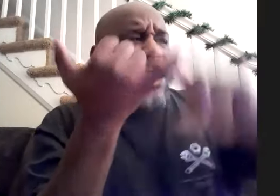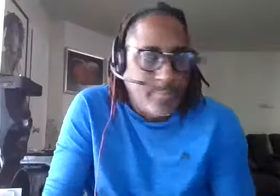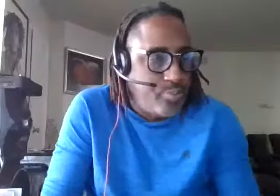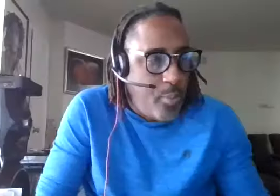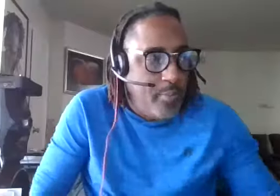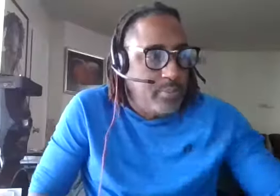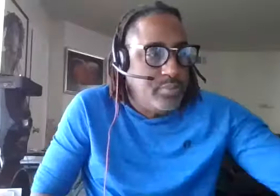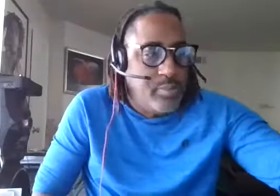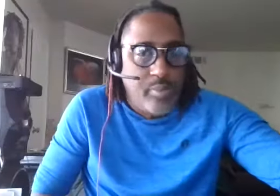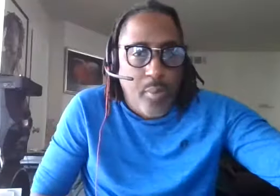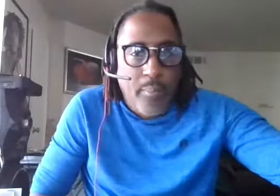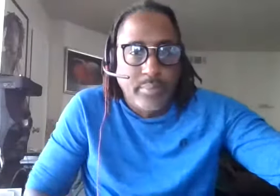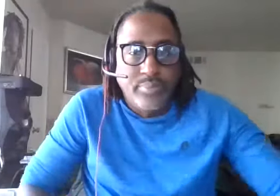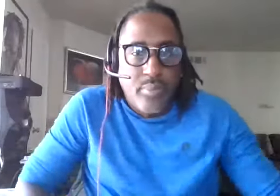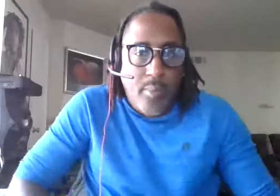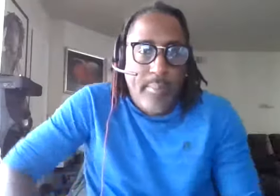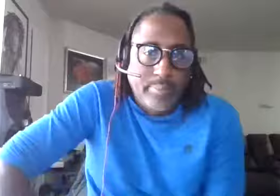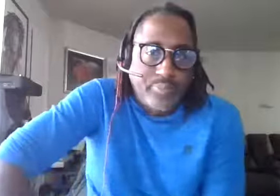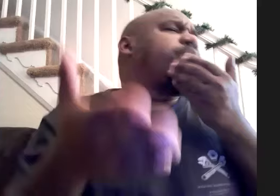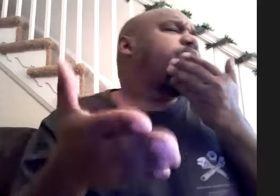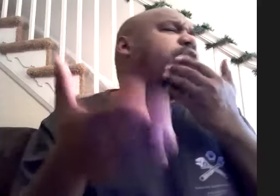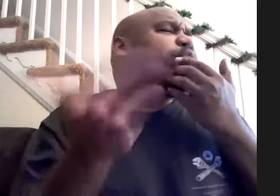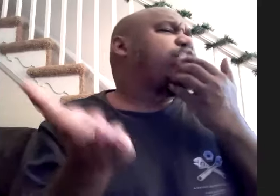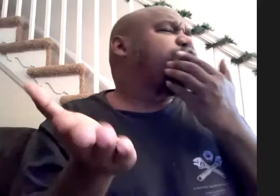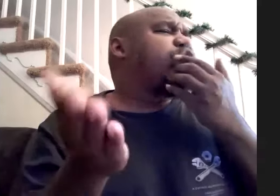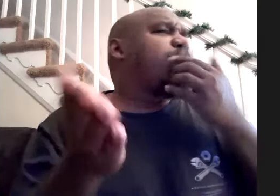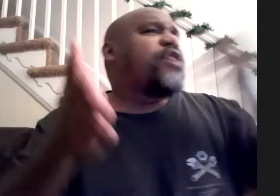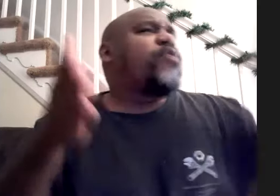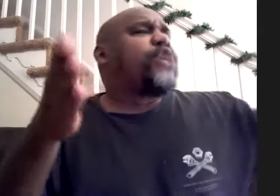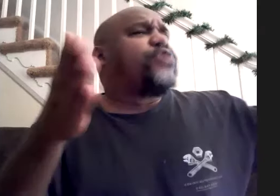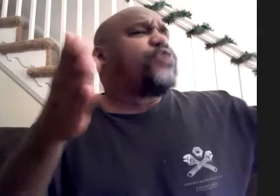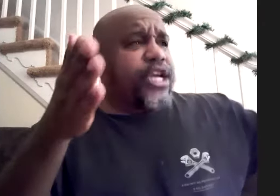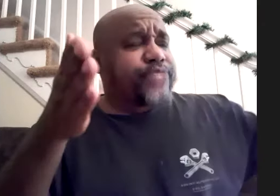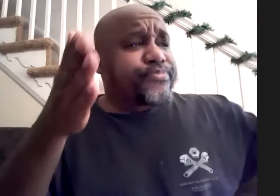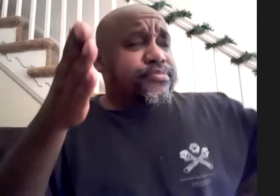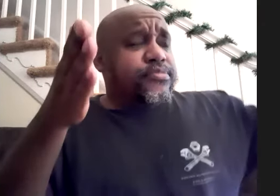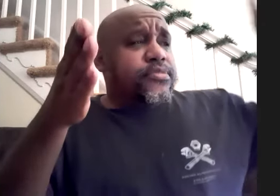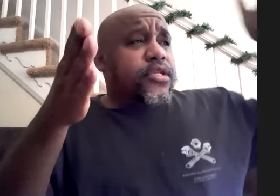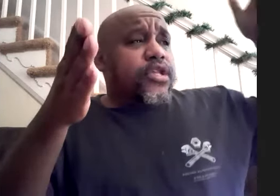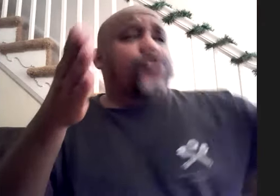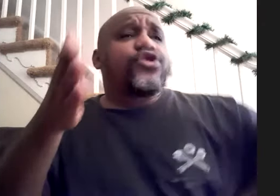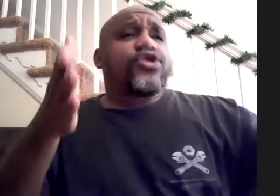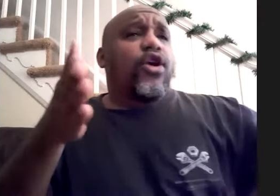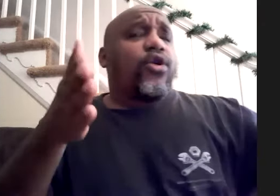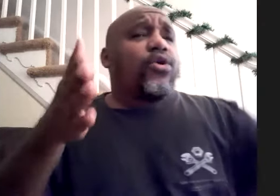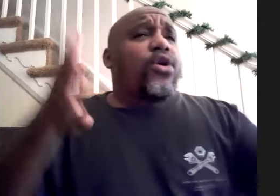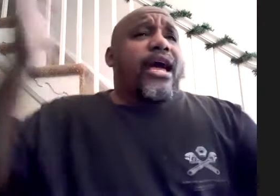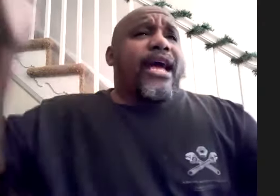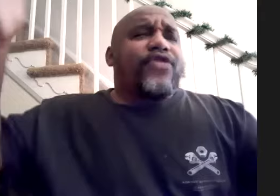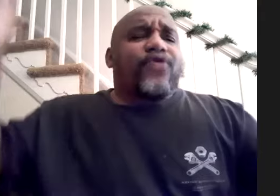releases same thing with um and with fishbone you had that window between truth and soul and the reality